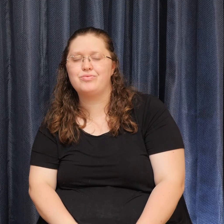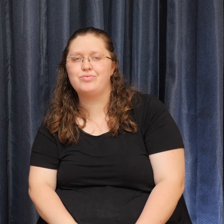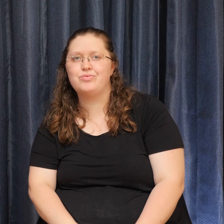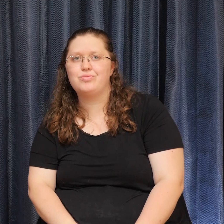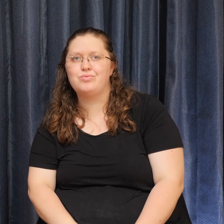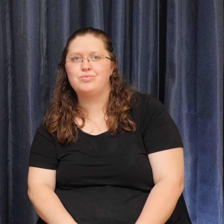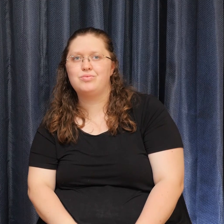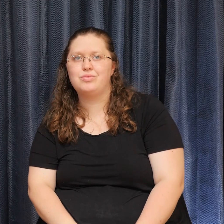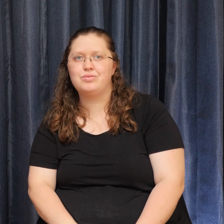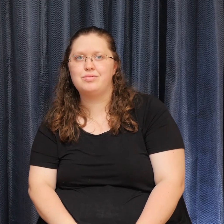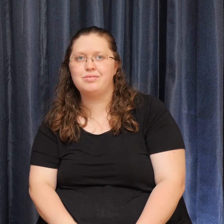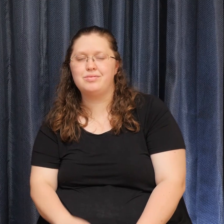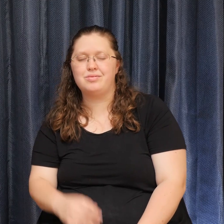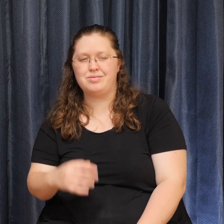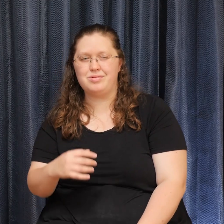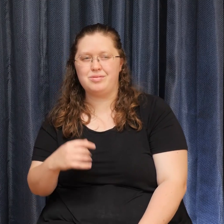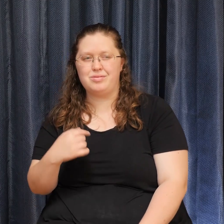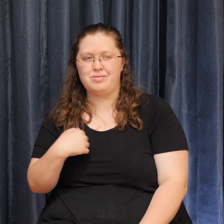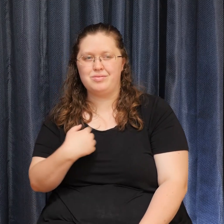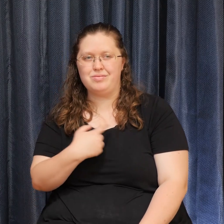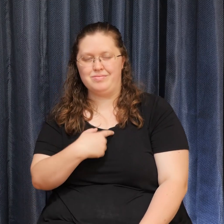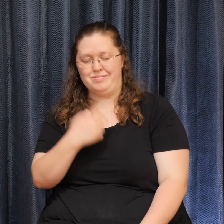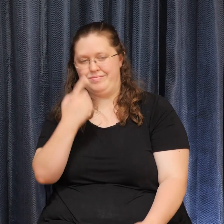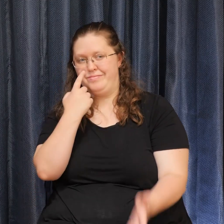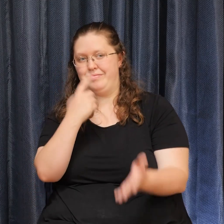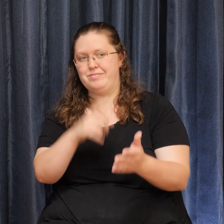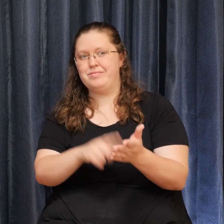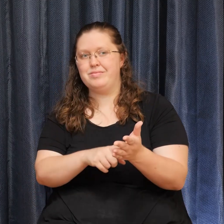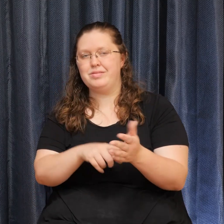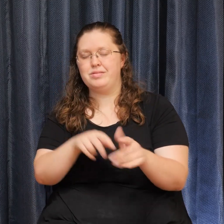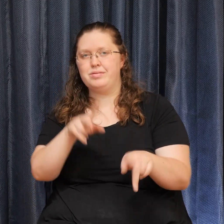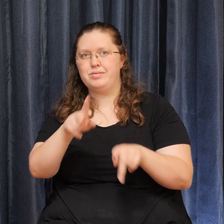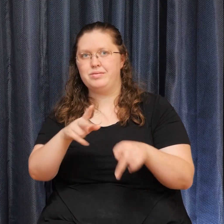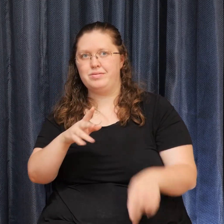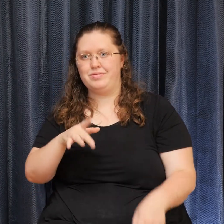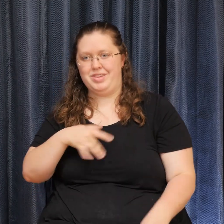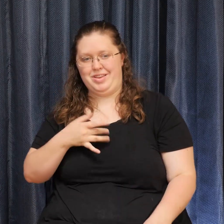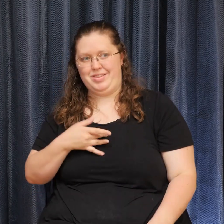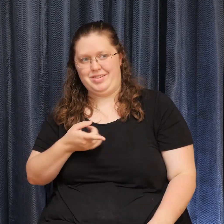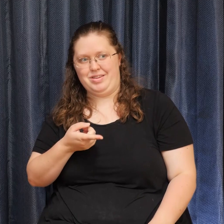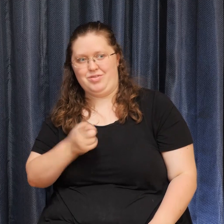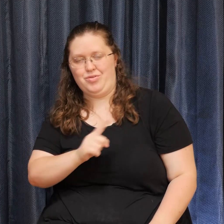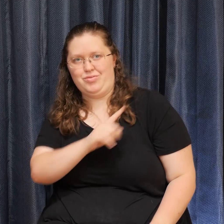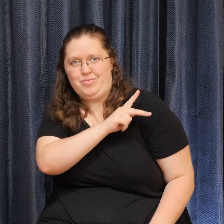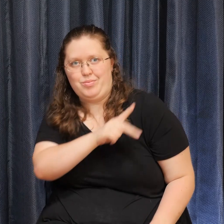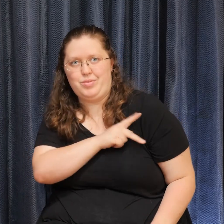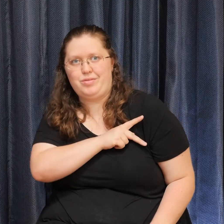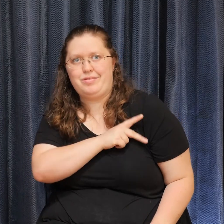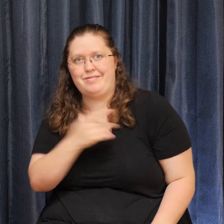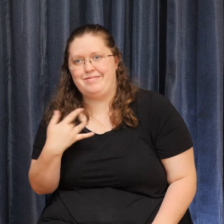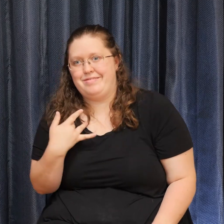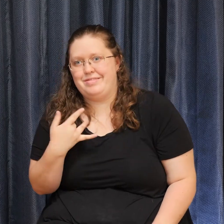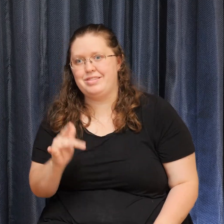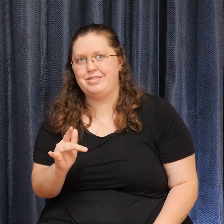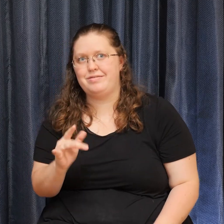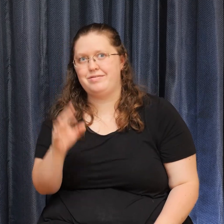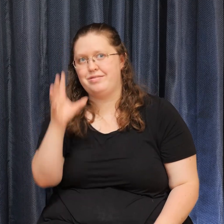personally And much of this Making assumptions Play out in Our country In this